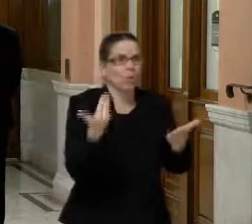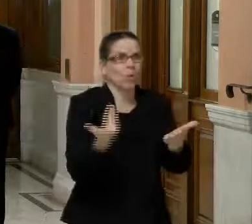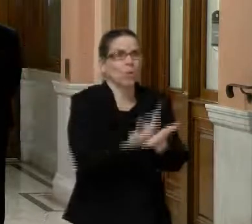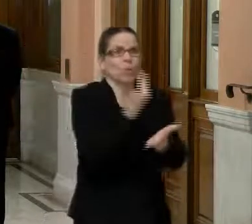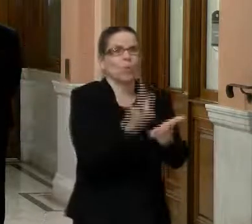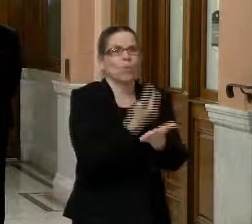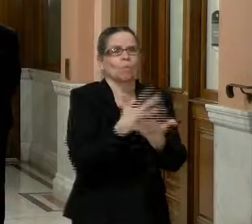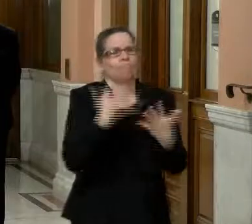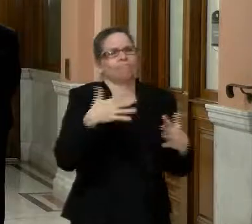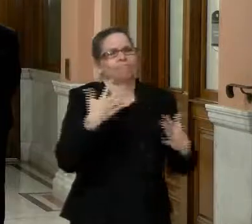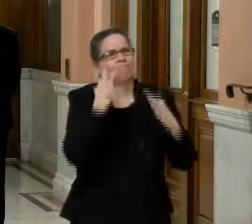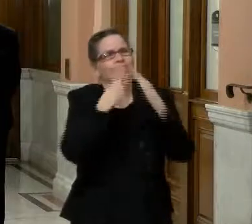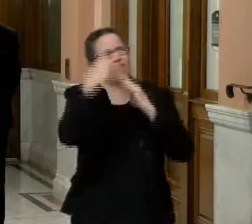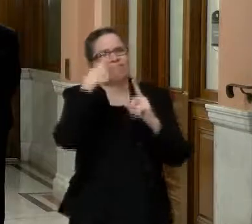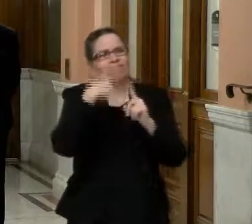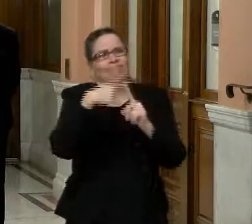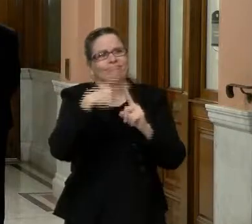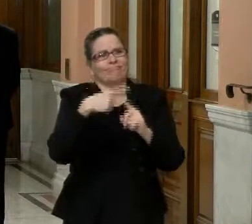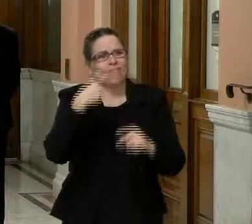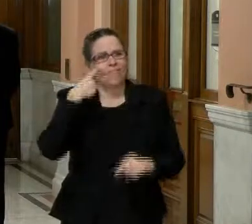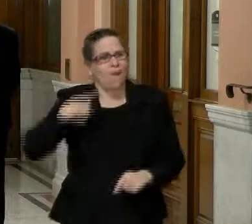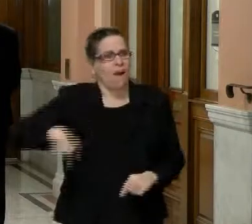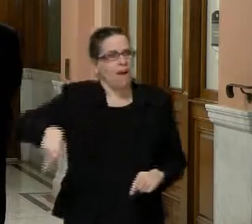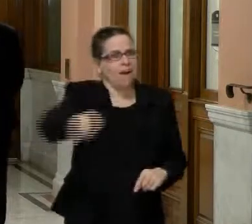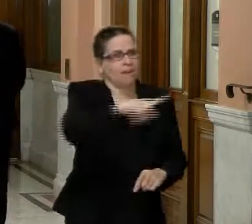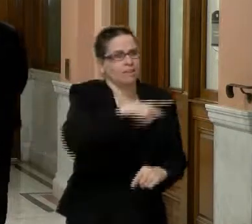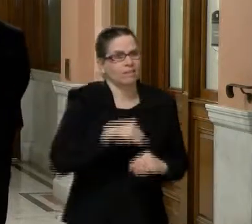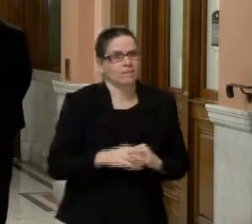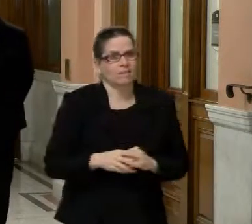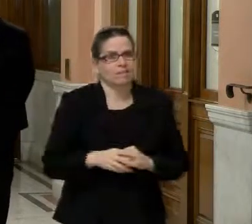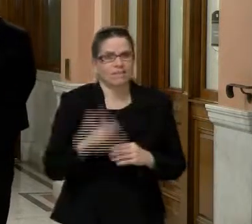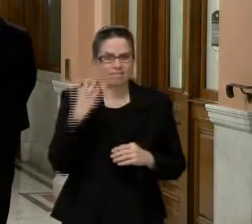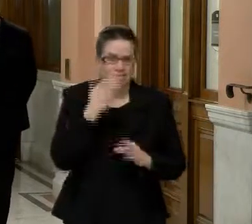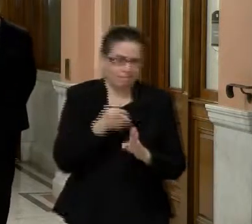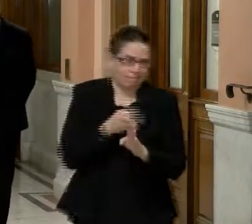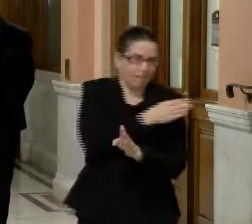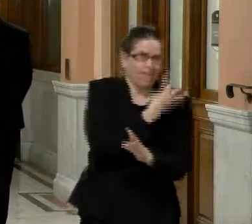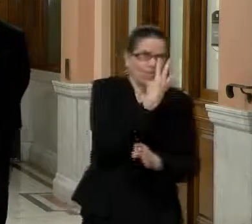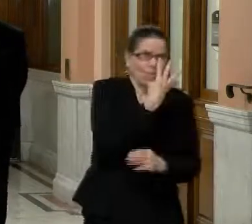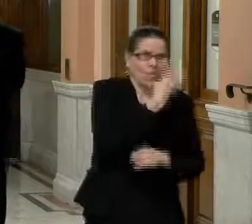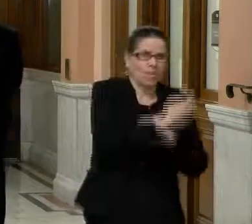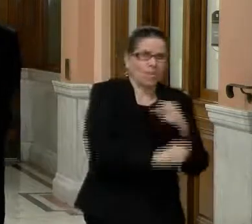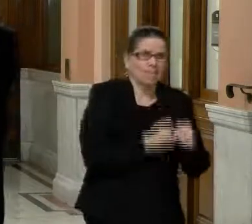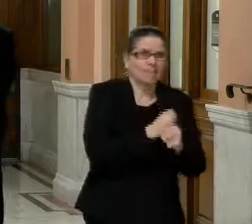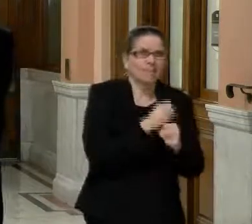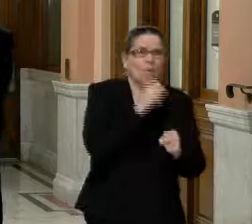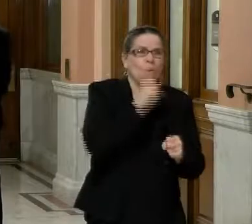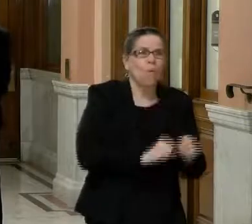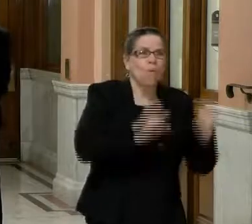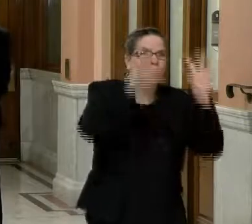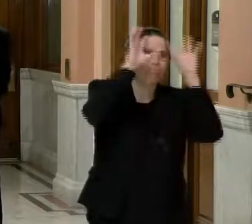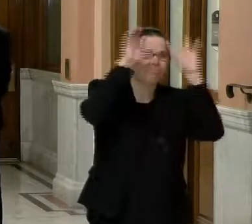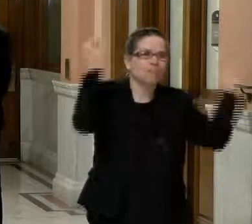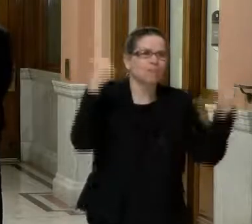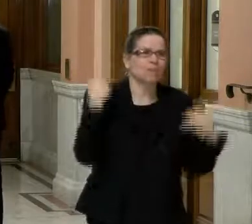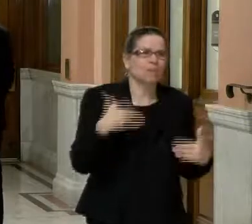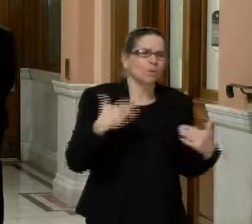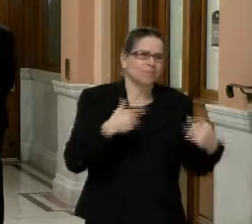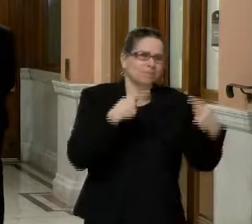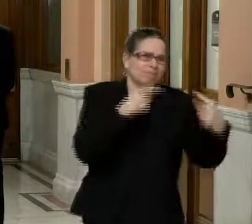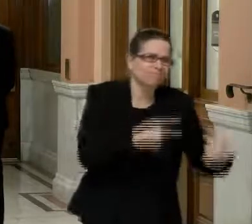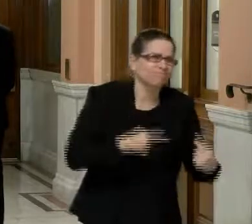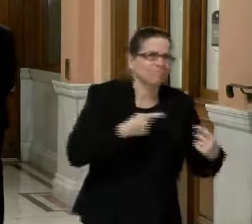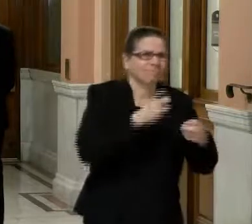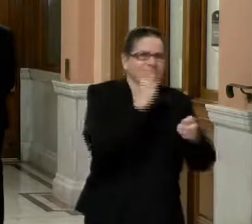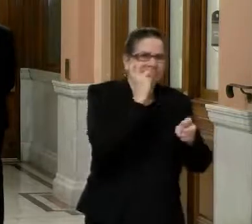been kind of feeling a little bit like it's been, uh, riding on the back of our municipalities and not really the feds.